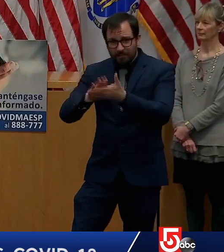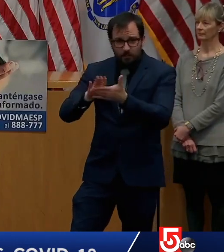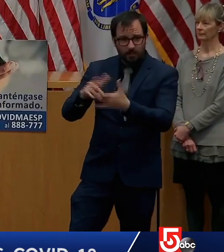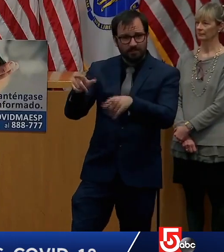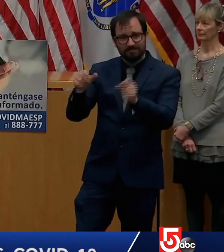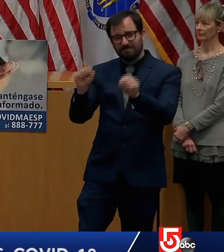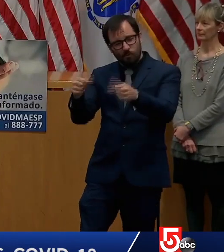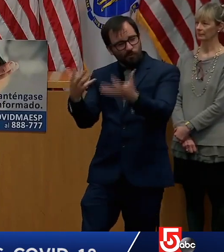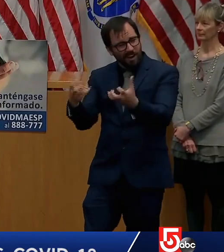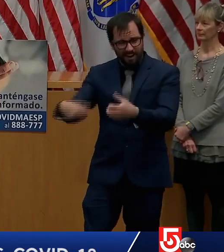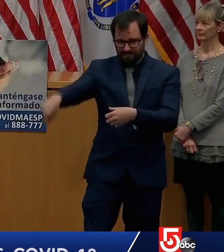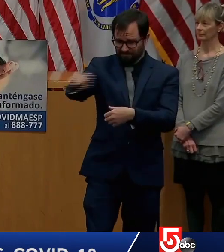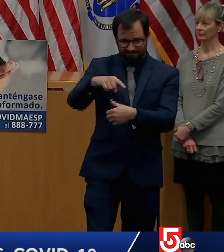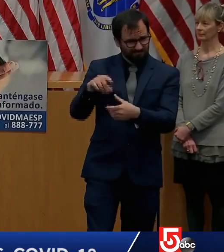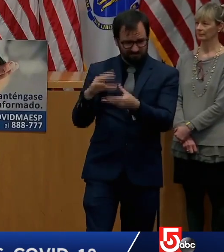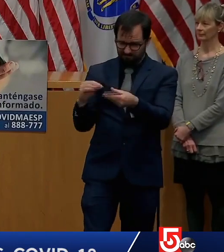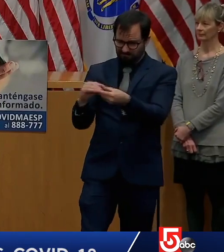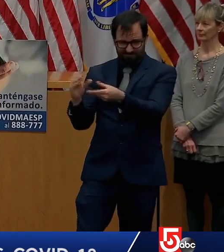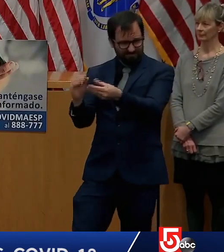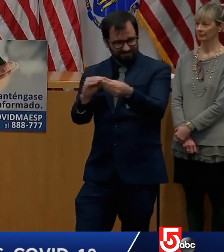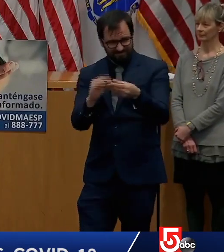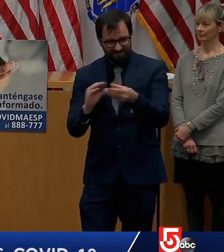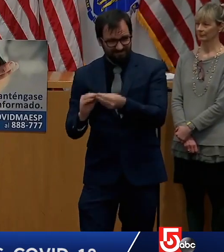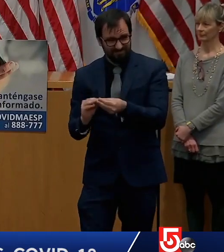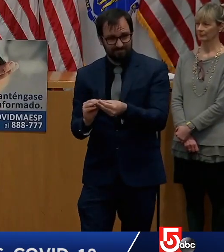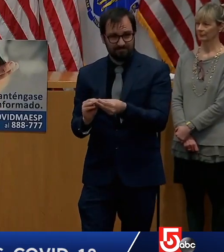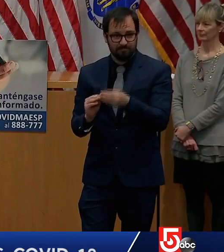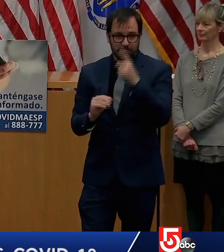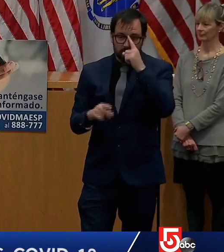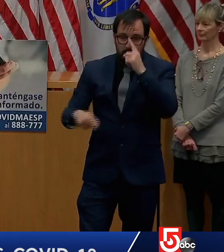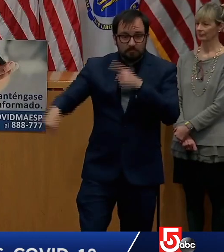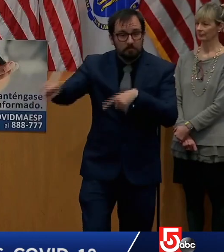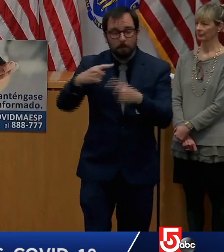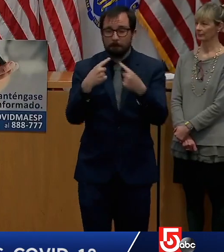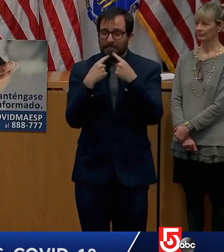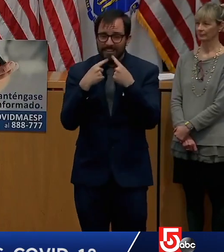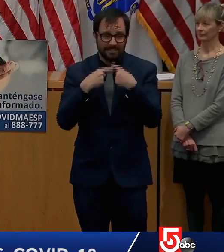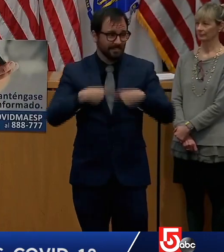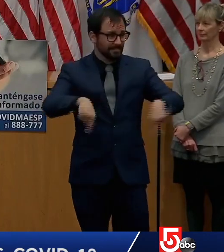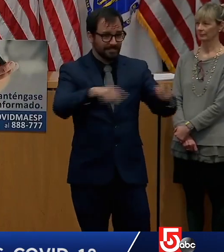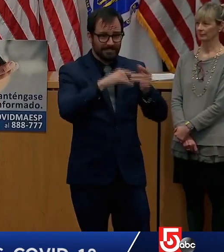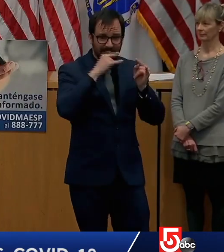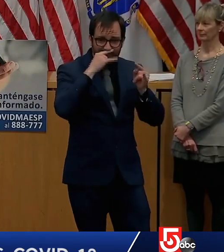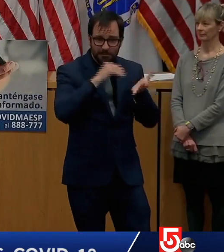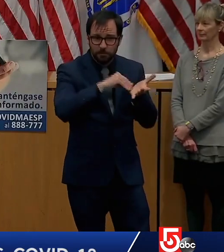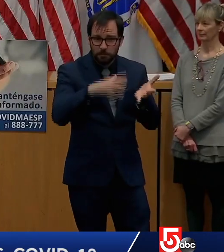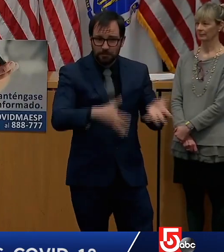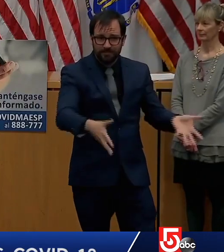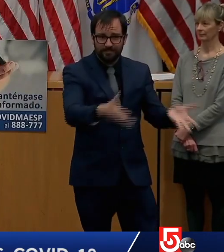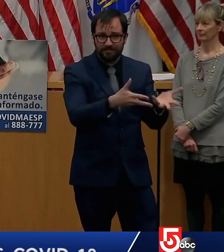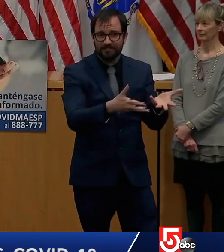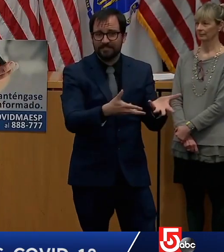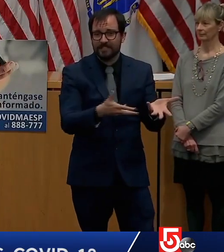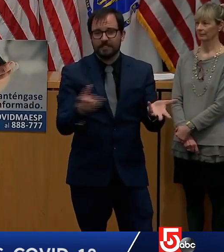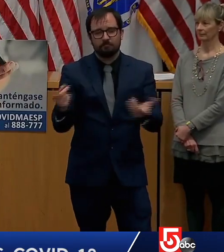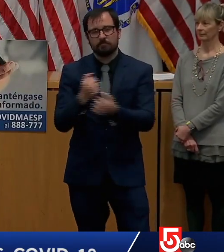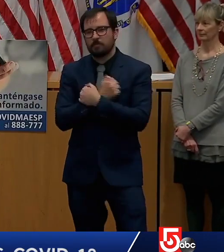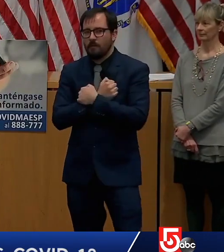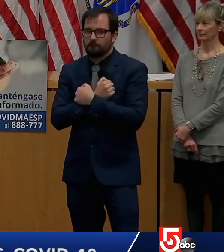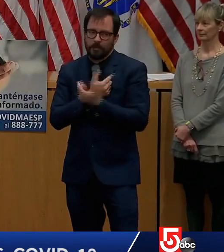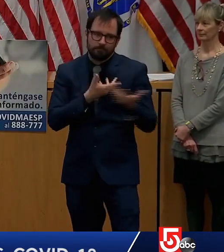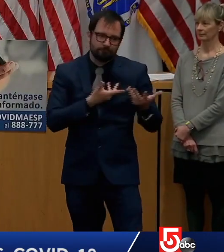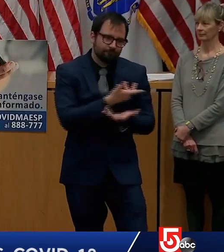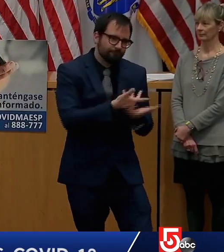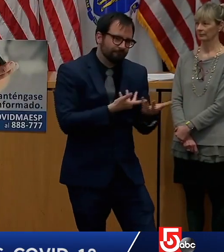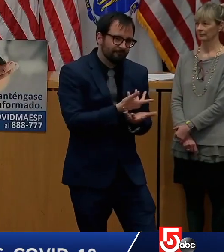They miss the kids, right? They love what they do. But the data didn't support it. And at the end of the day, we're going to